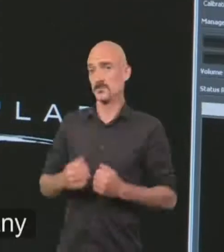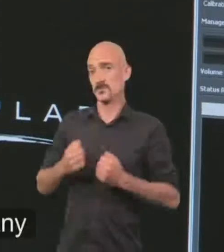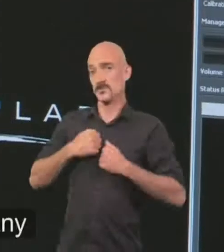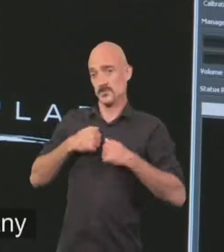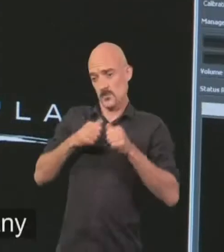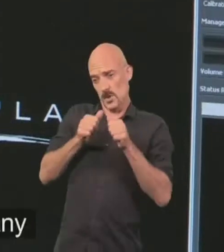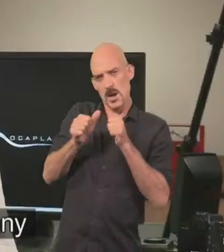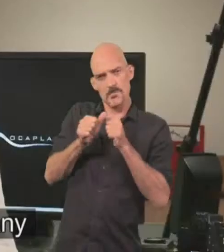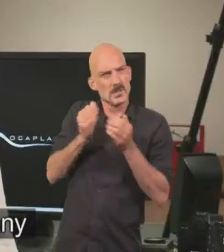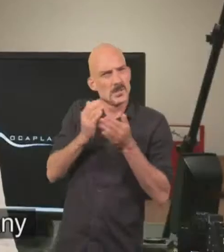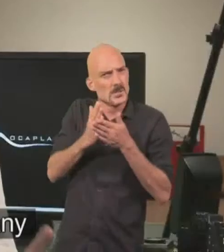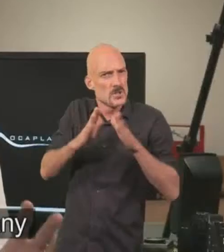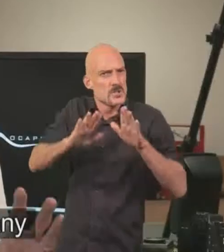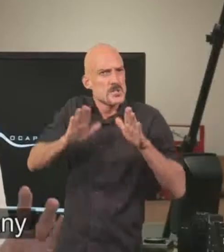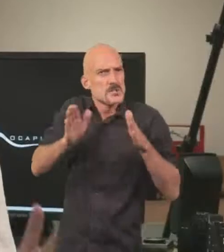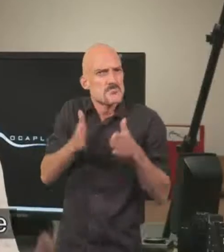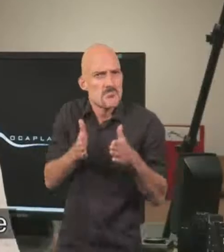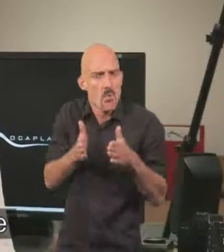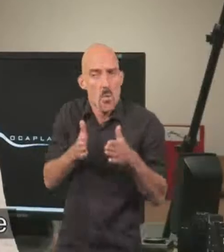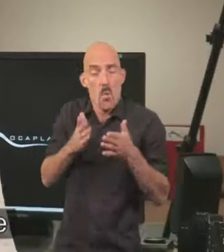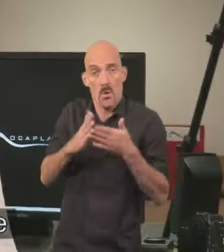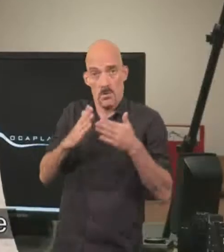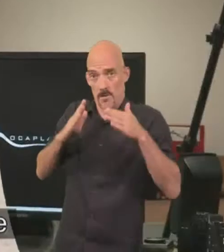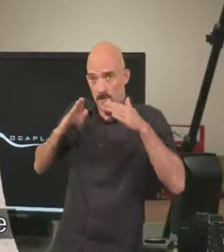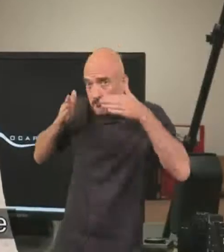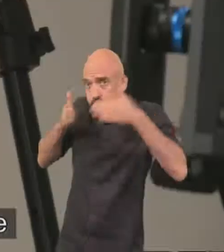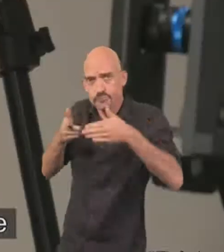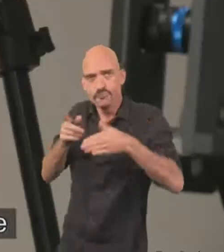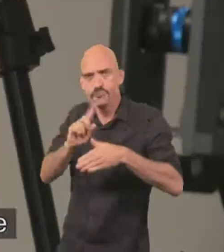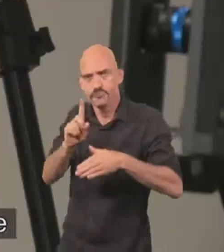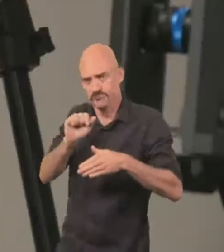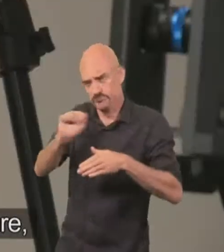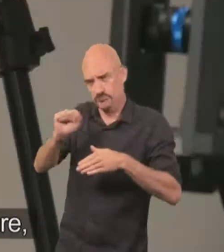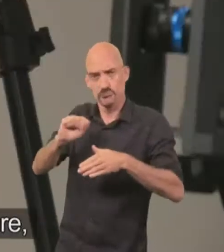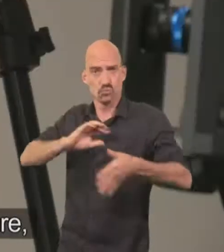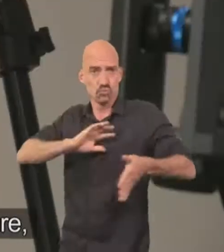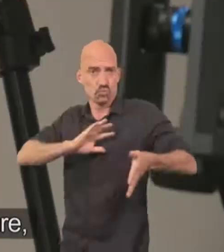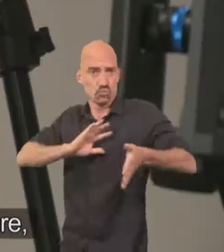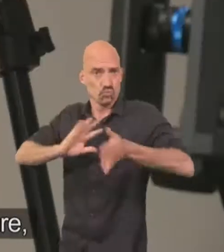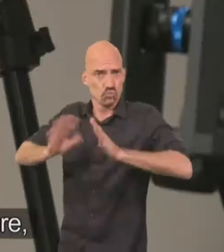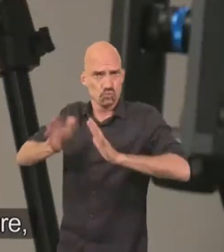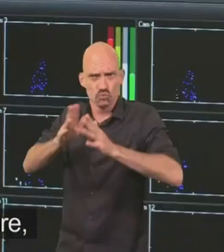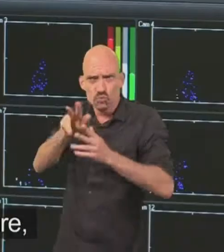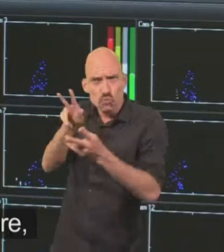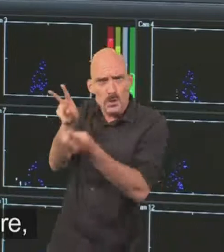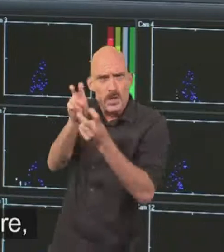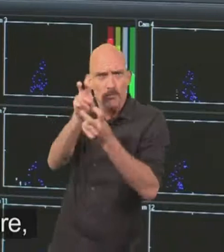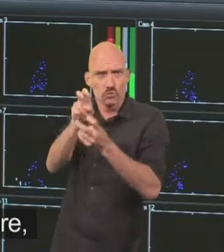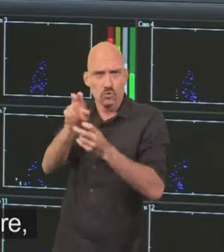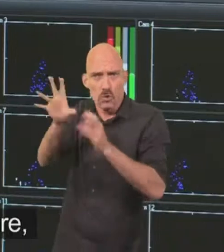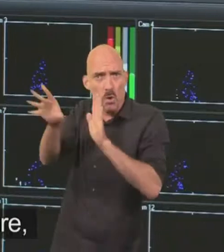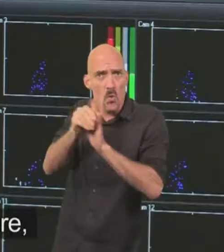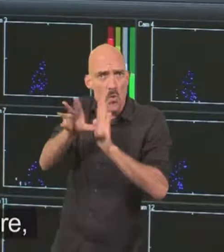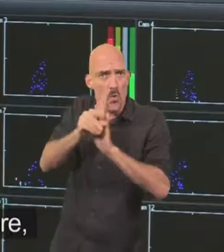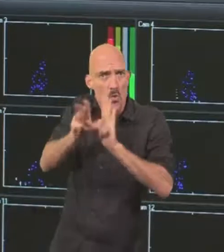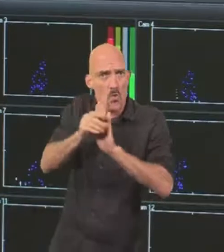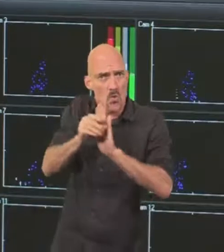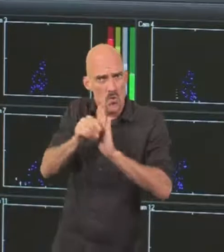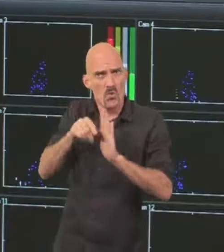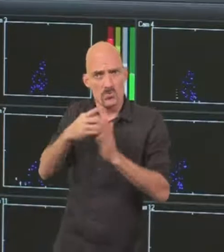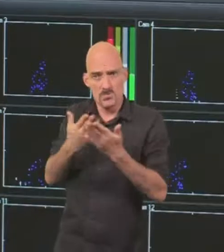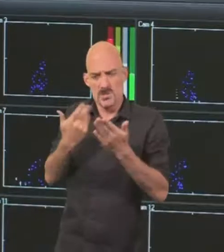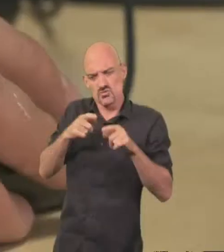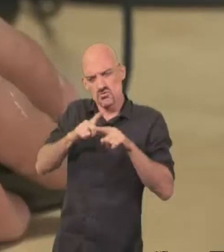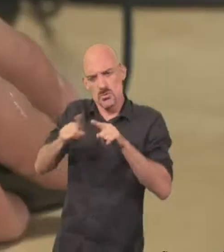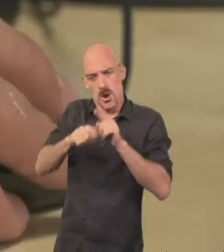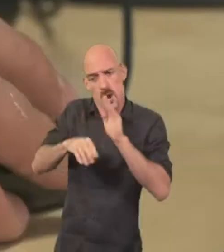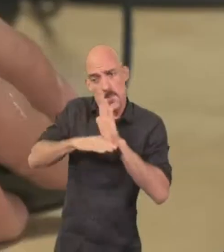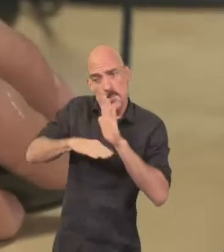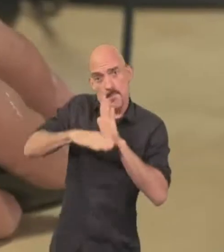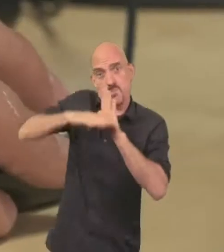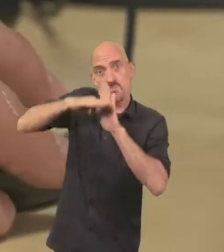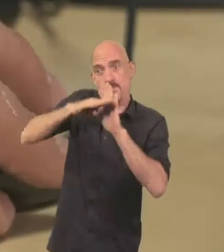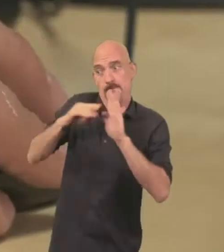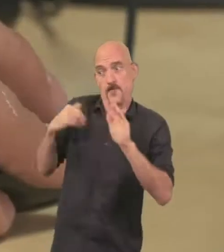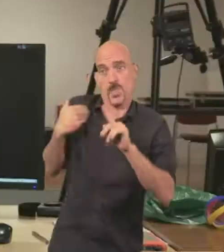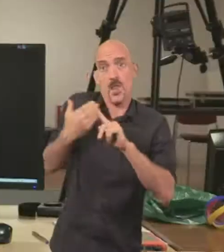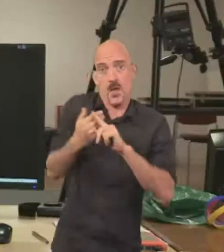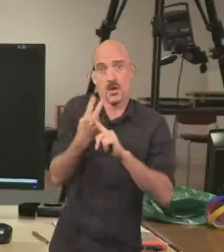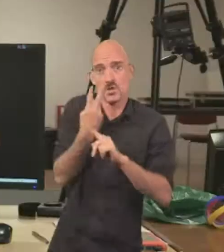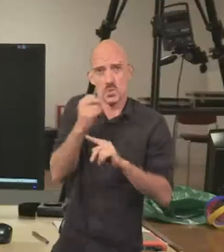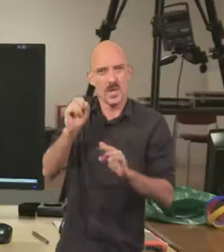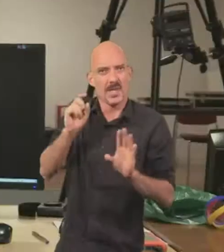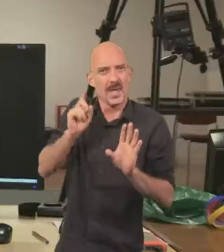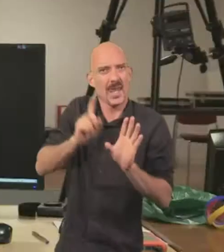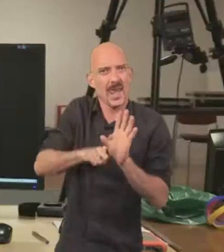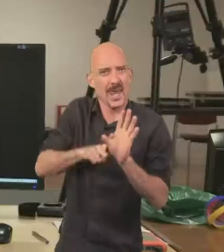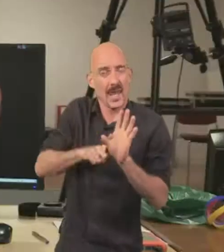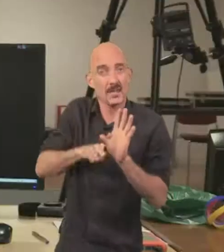Mocap Lab is a small company dedicated to motion capture and tries to put boundaries of motion capture and we've been doing this for the last 20 years.